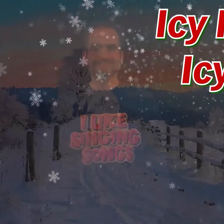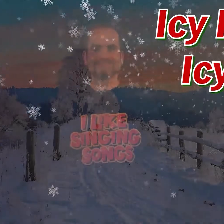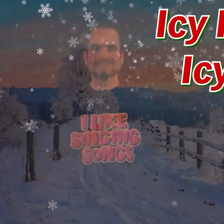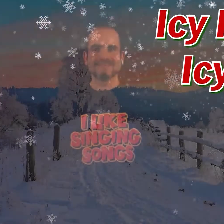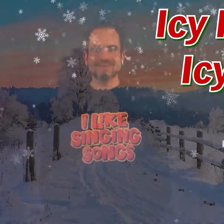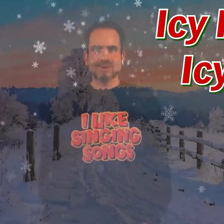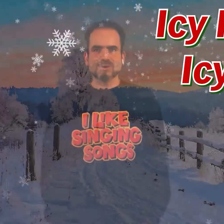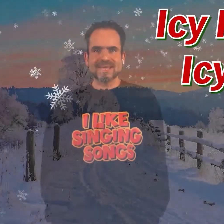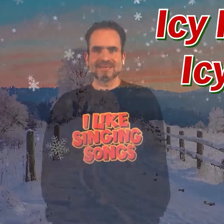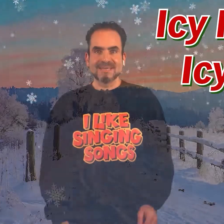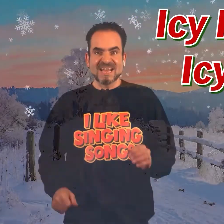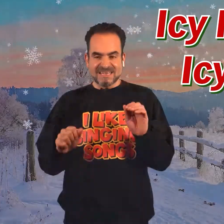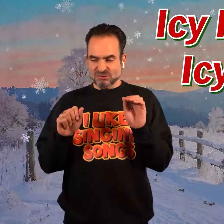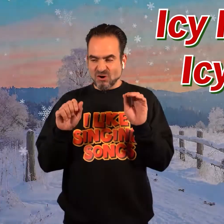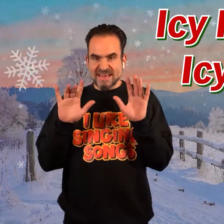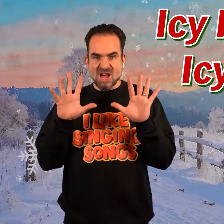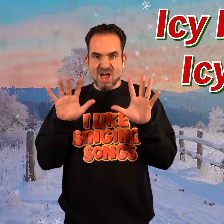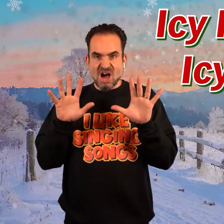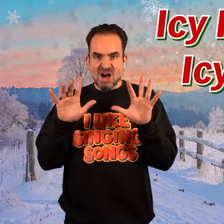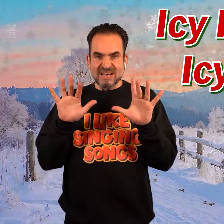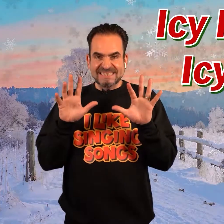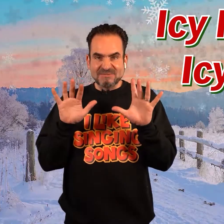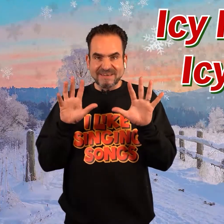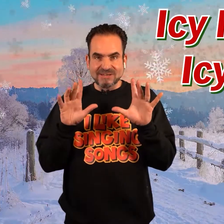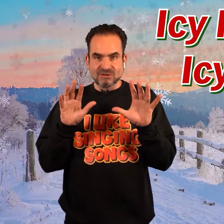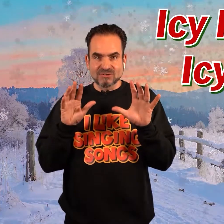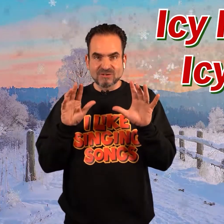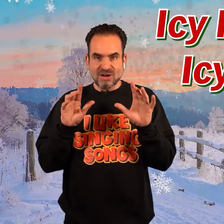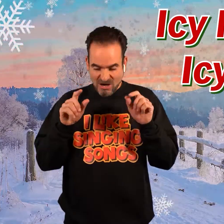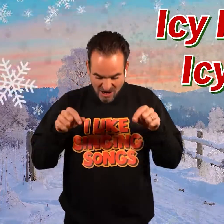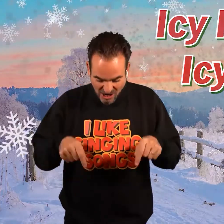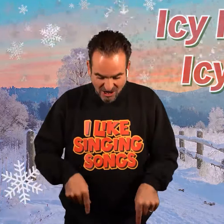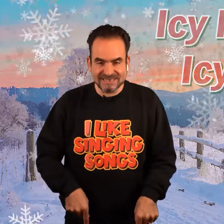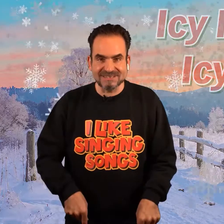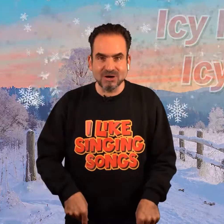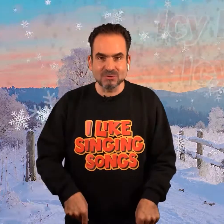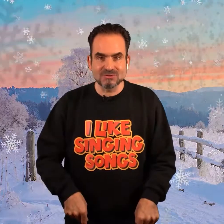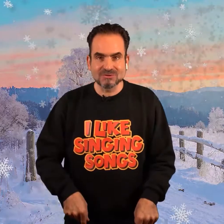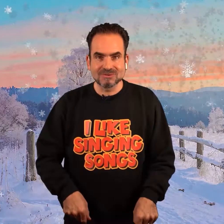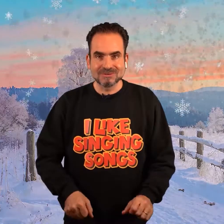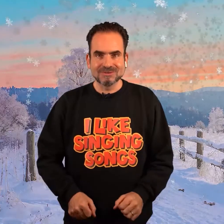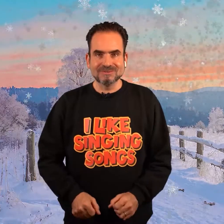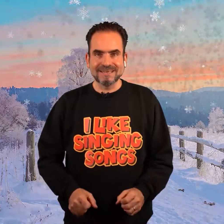Okay, let's try Icy Fingers, Icy Toes. Ready?